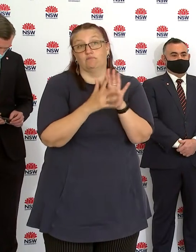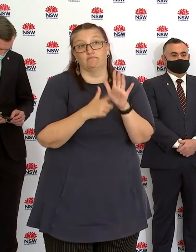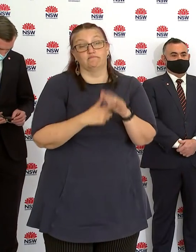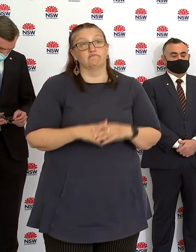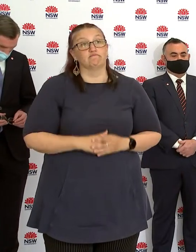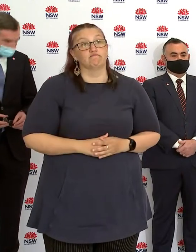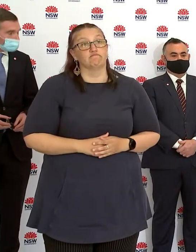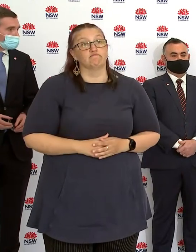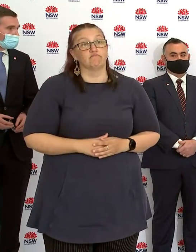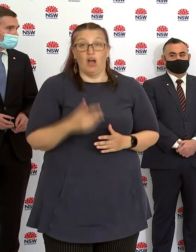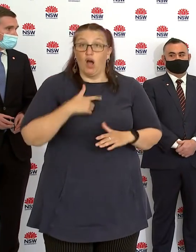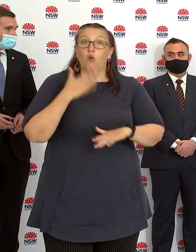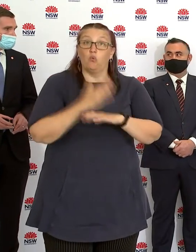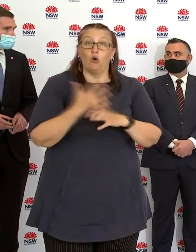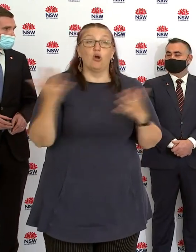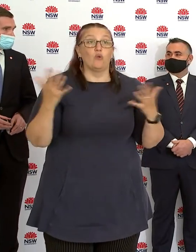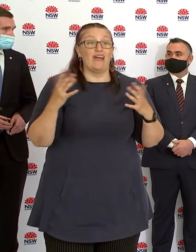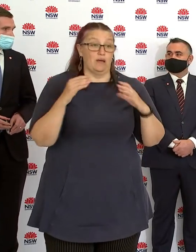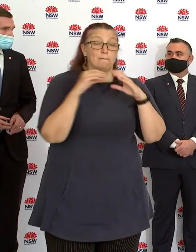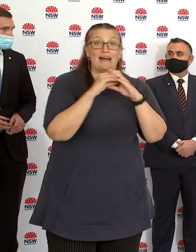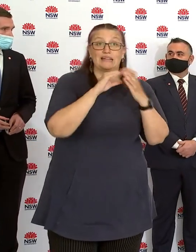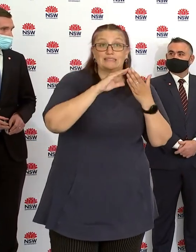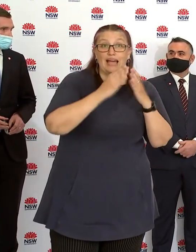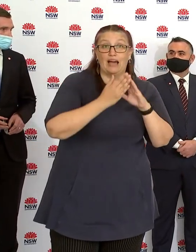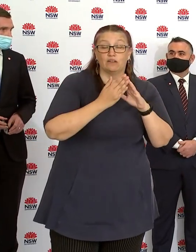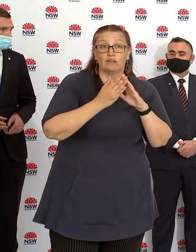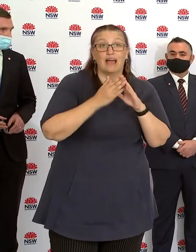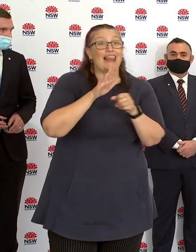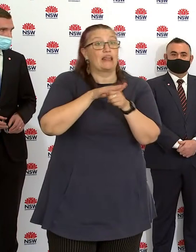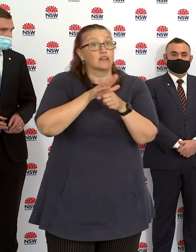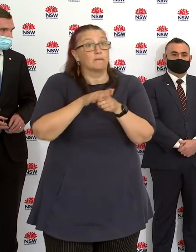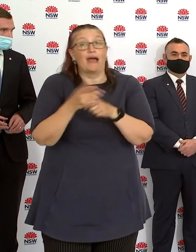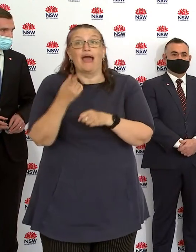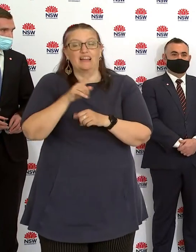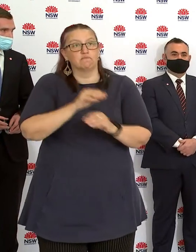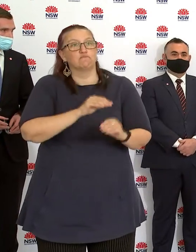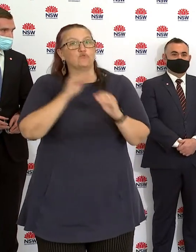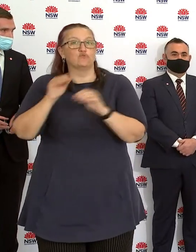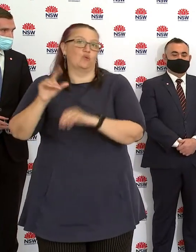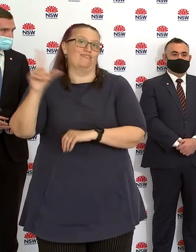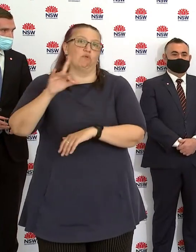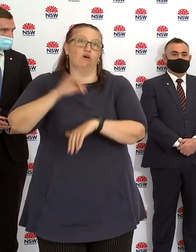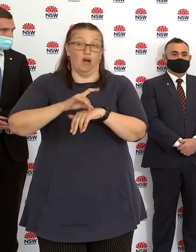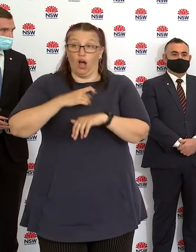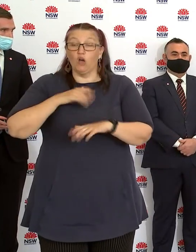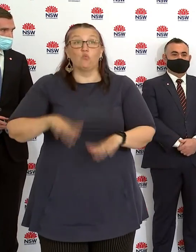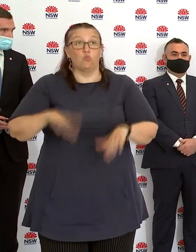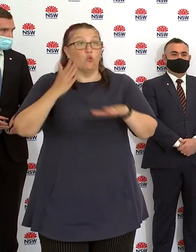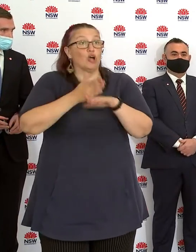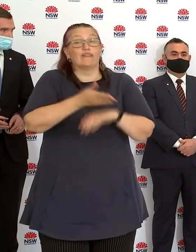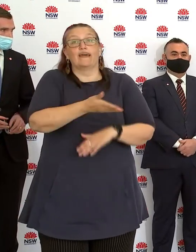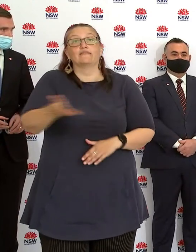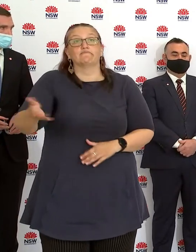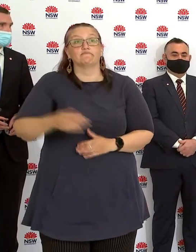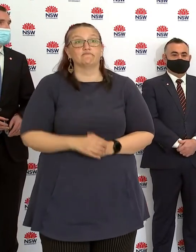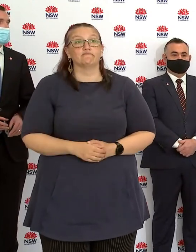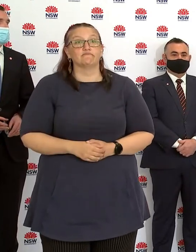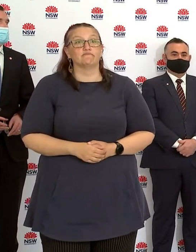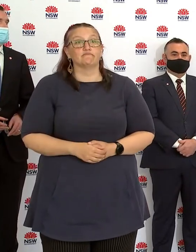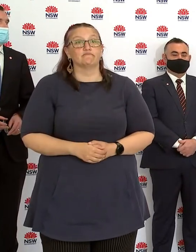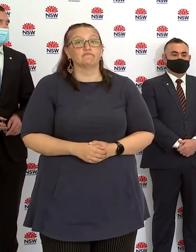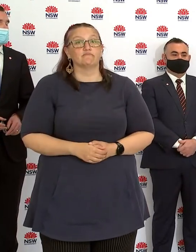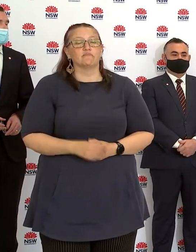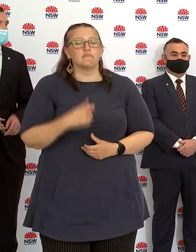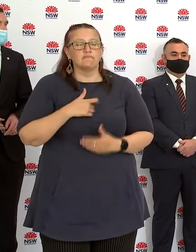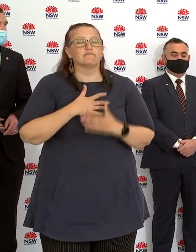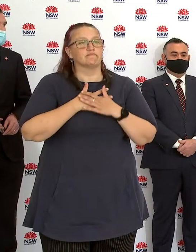at Liverpool, Bankstown initially and Lidcombe and then moving to Liverpool. And I had the privilege of working with the communities